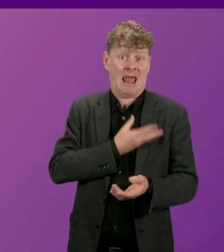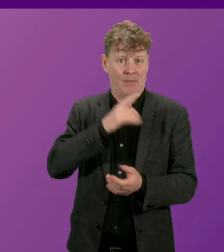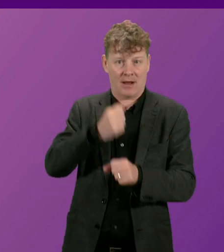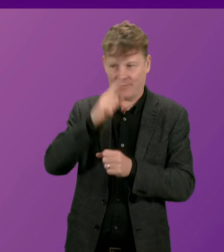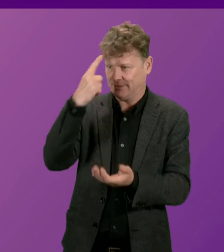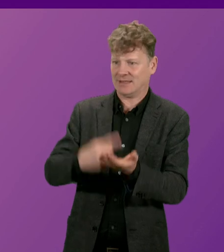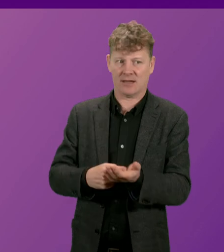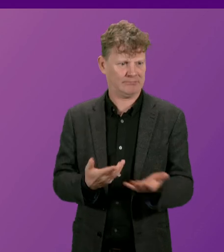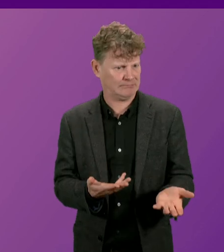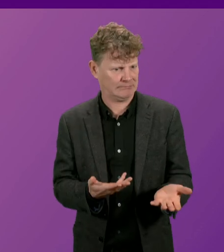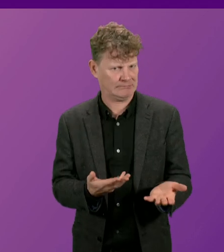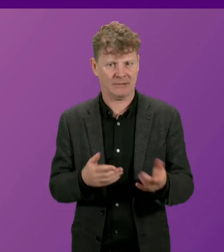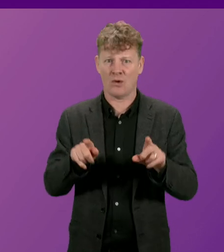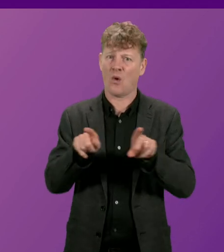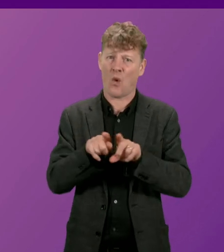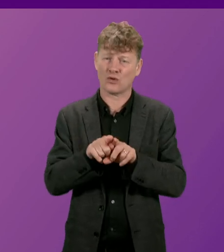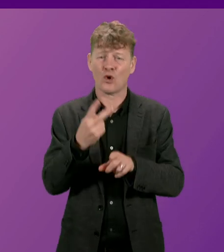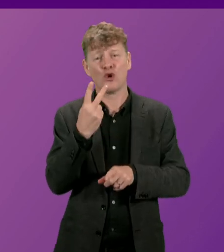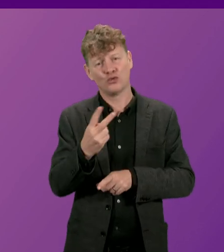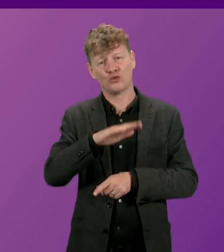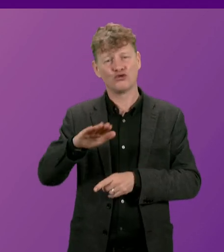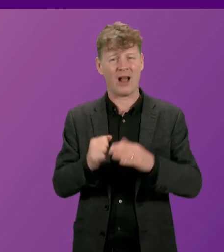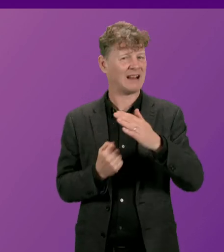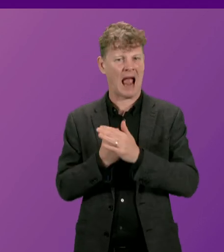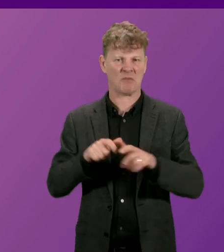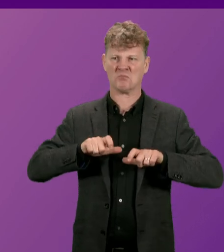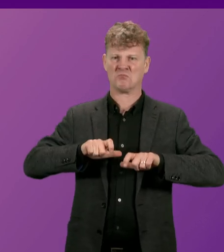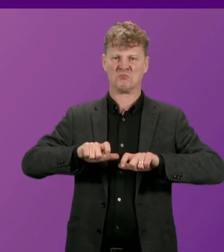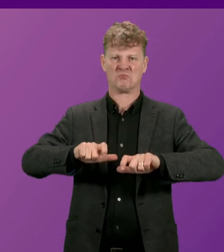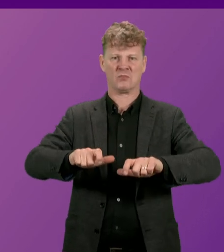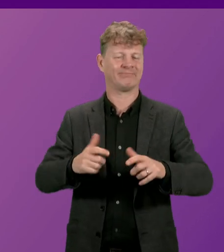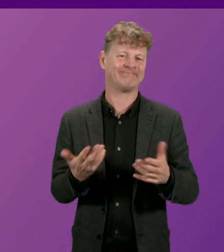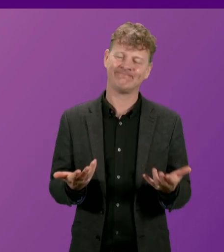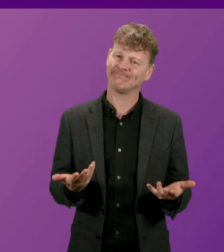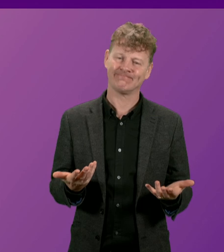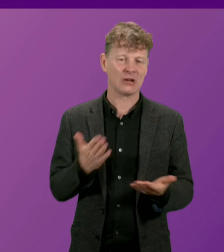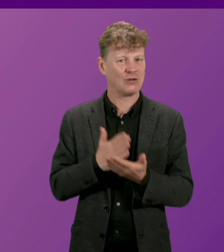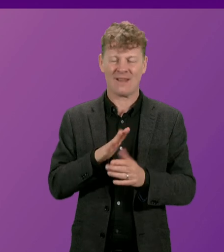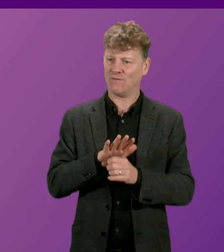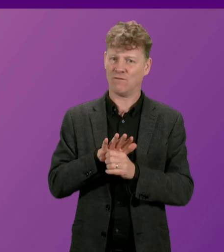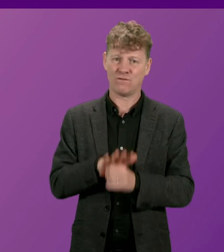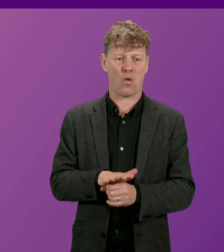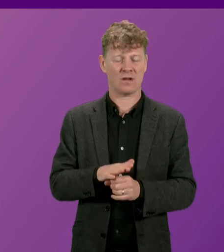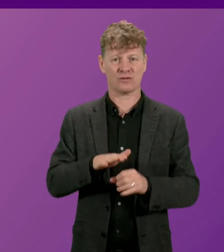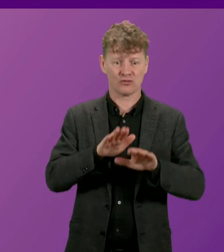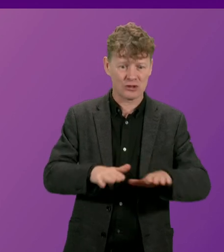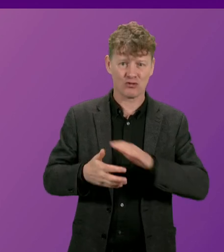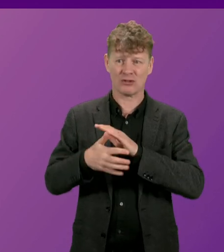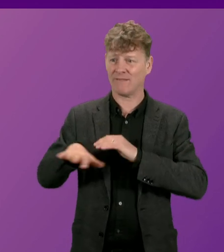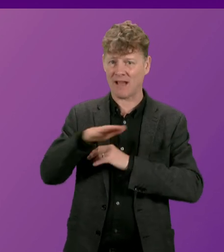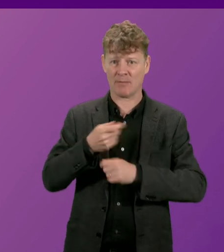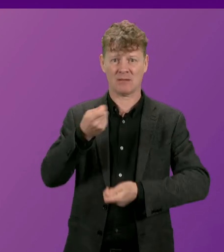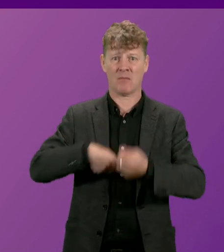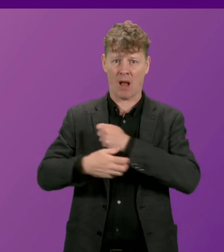and also the maintenance of the two-child cap which is forcing more and more children and families into